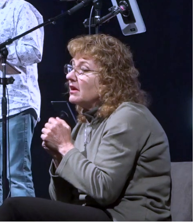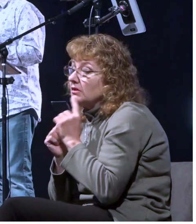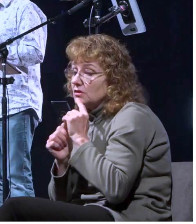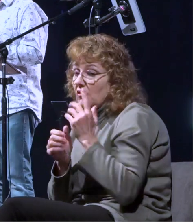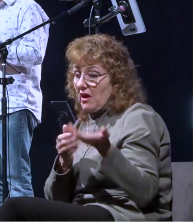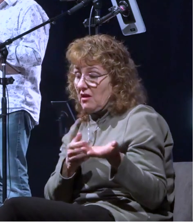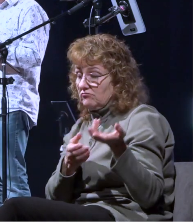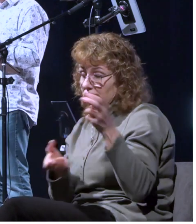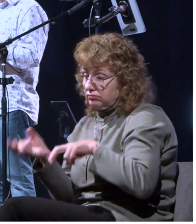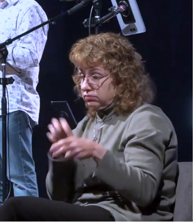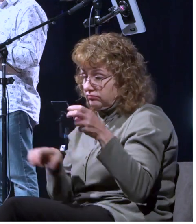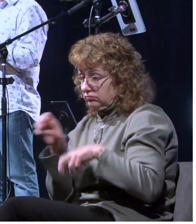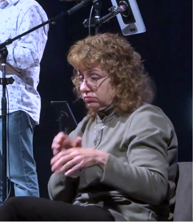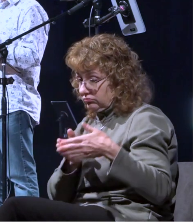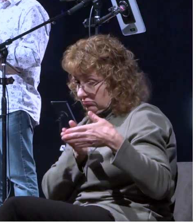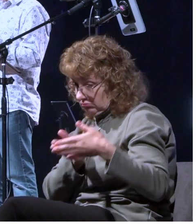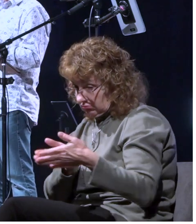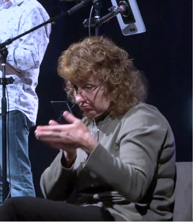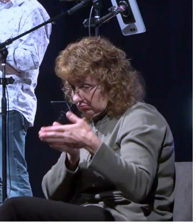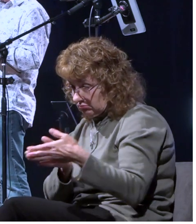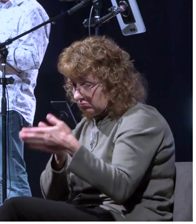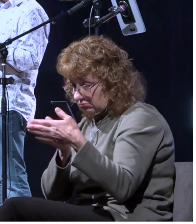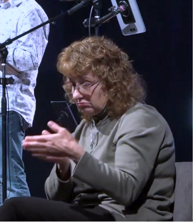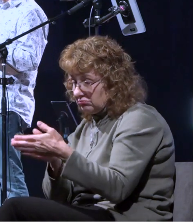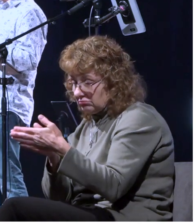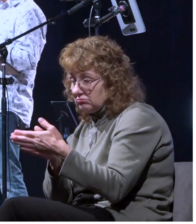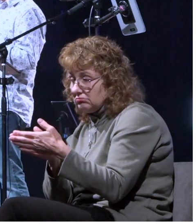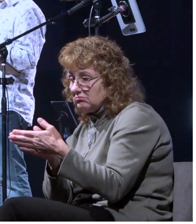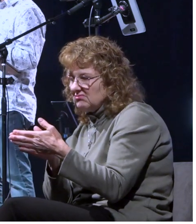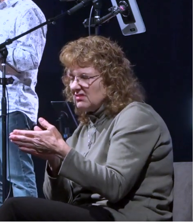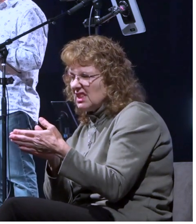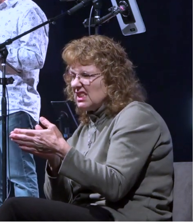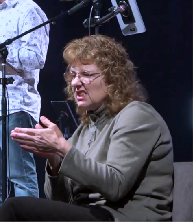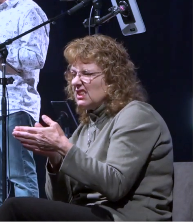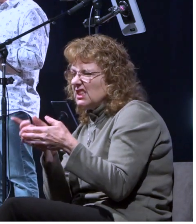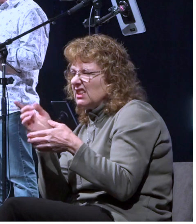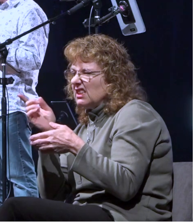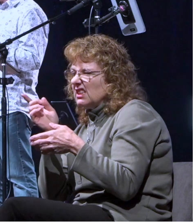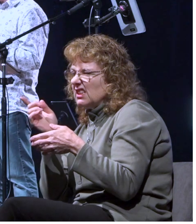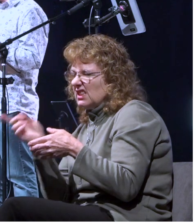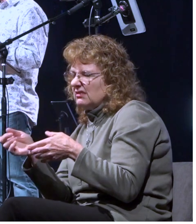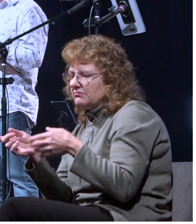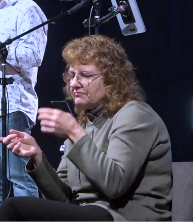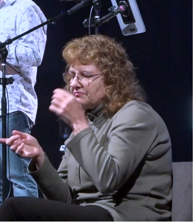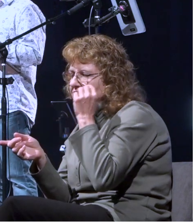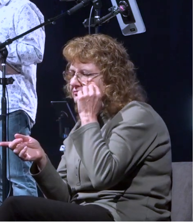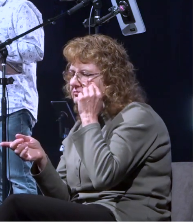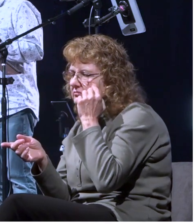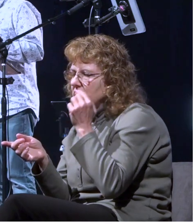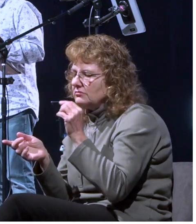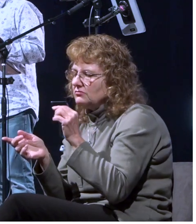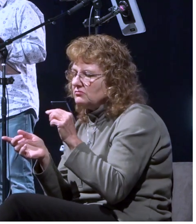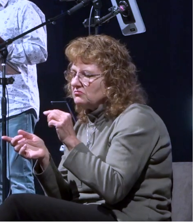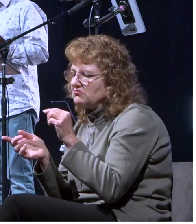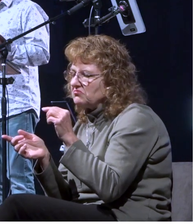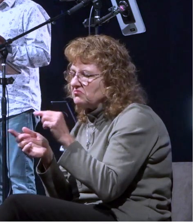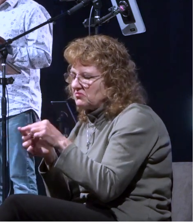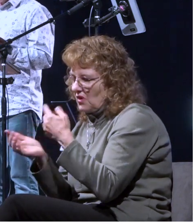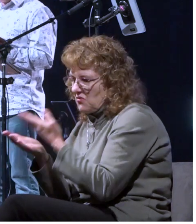of adramatium and that's pronounced differently in the greek but that's the closest